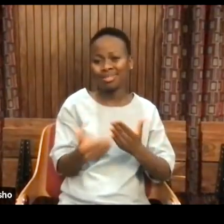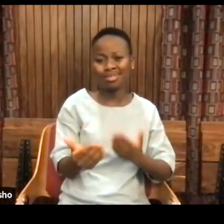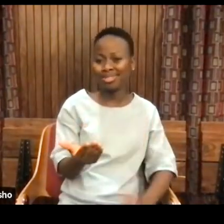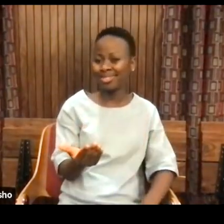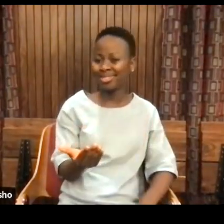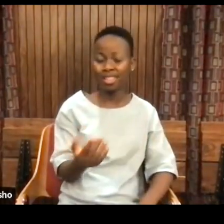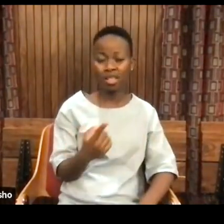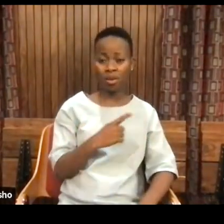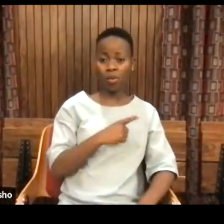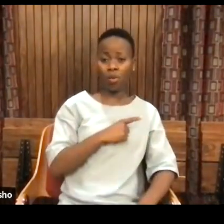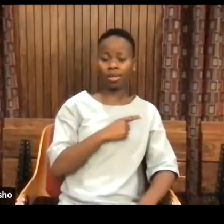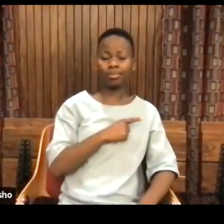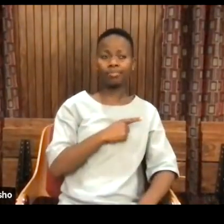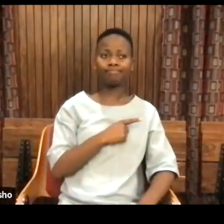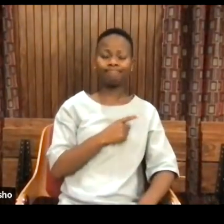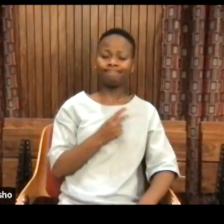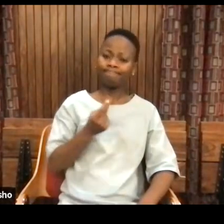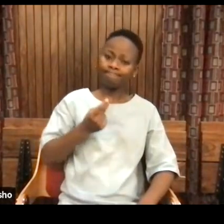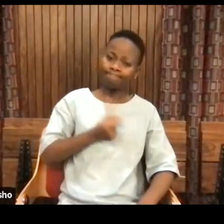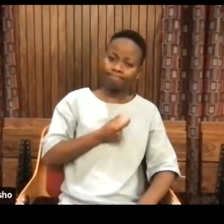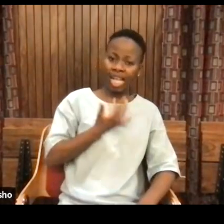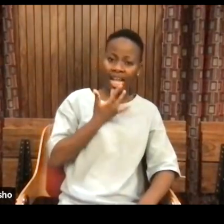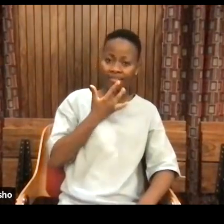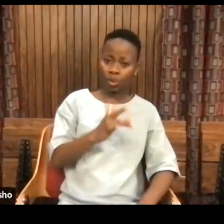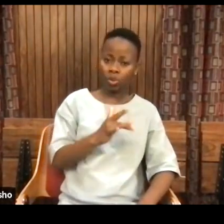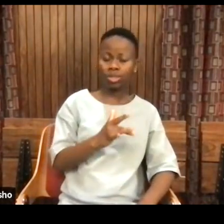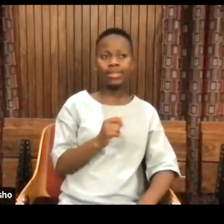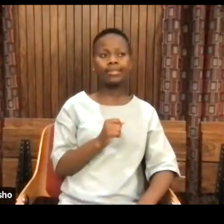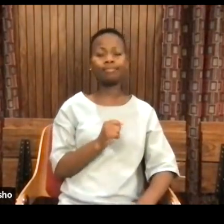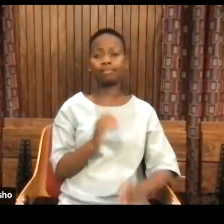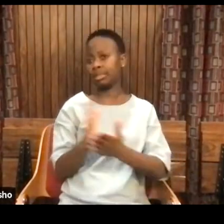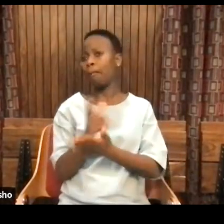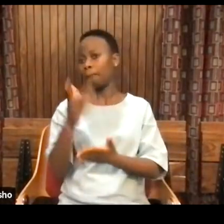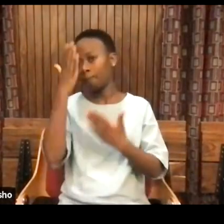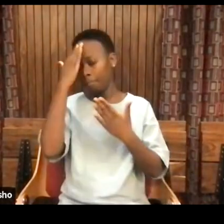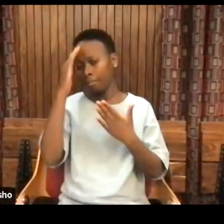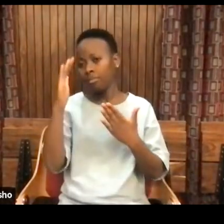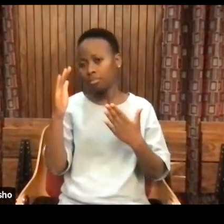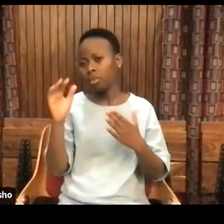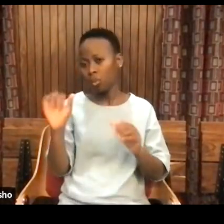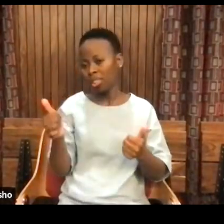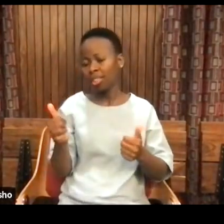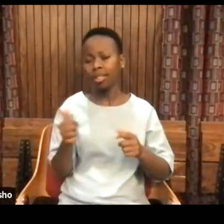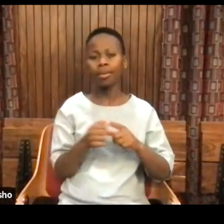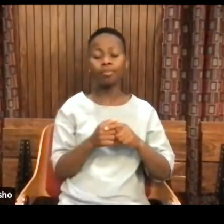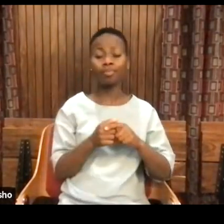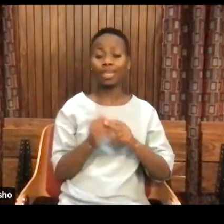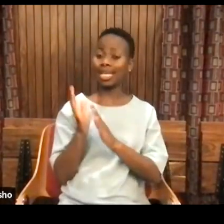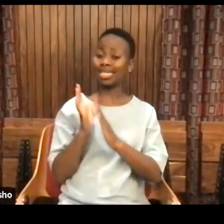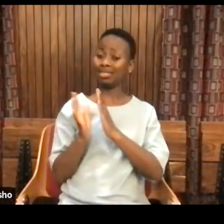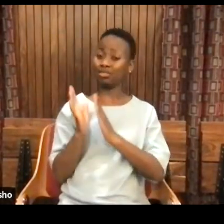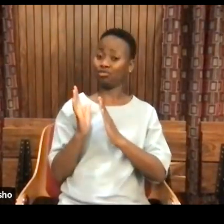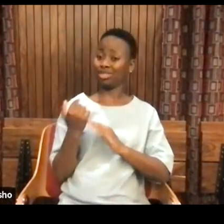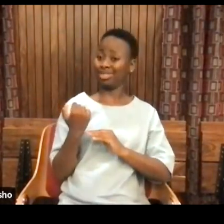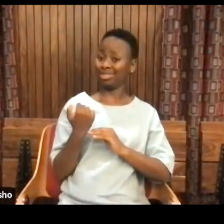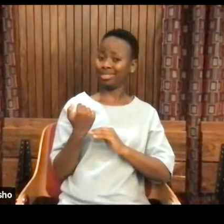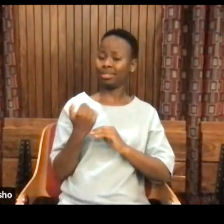Because, unfortunately, and this is a thing you don't know, or some of you do, throughout our history,